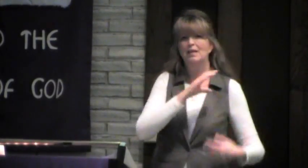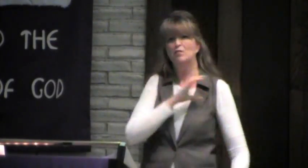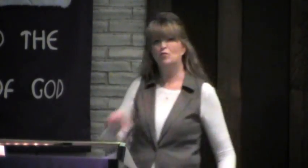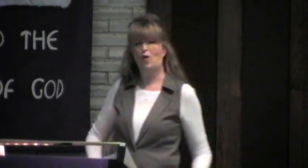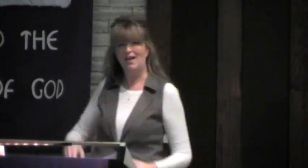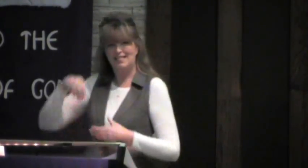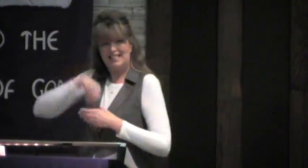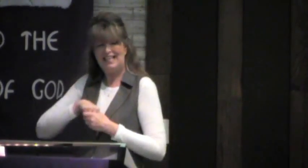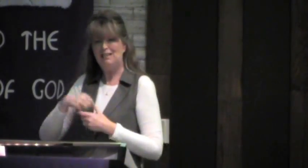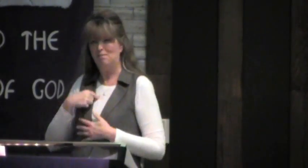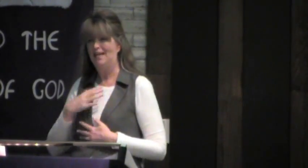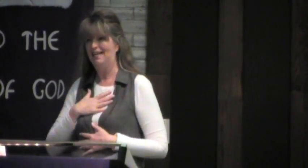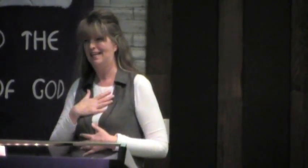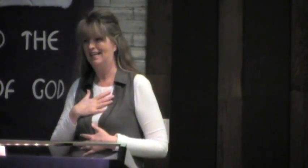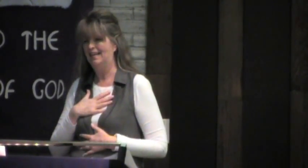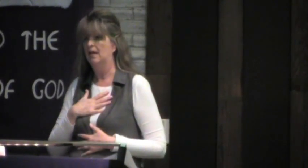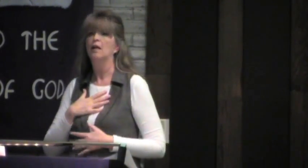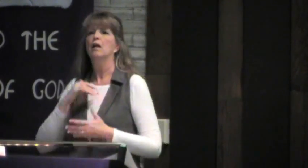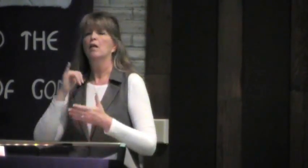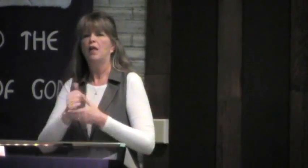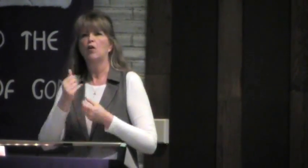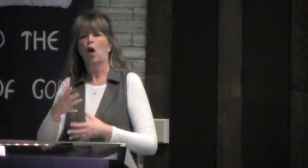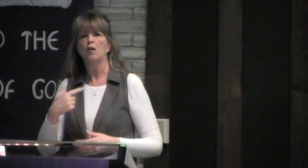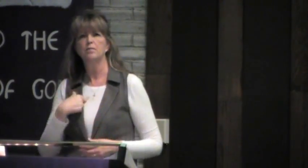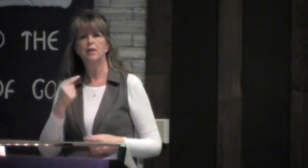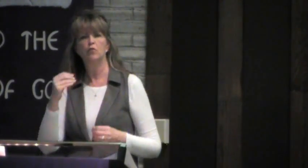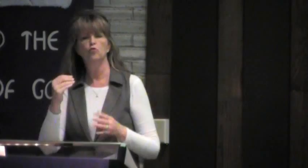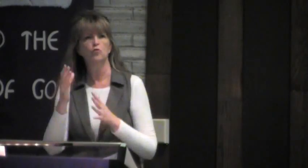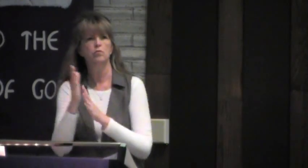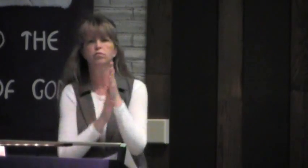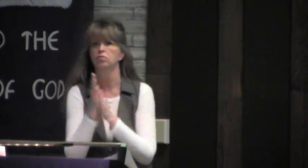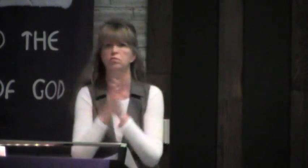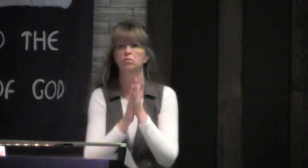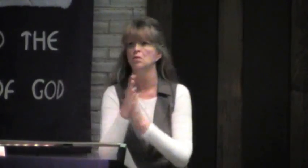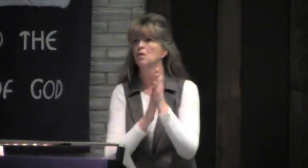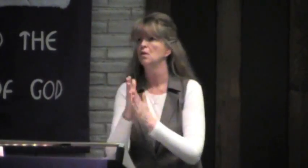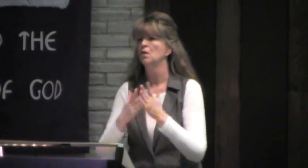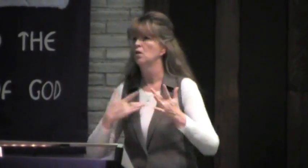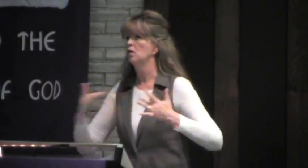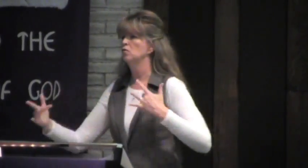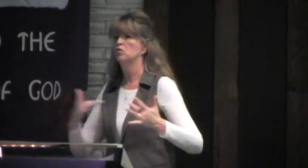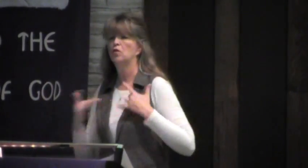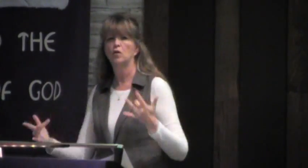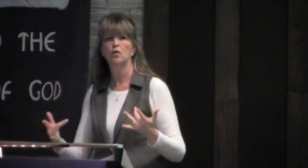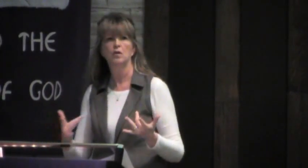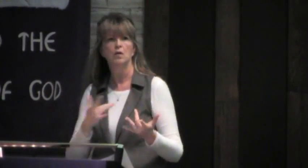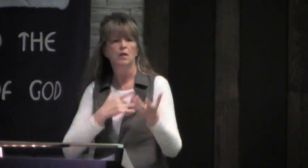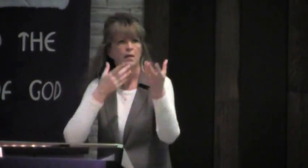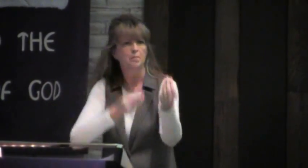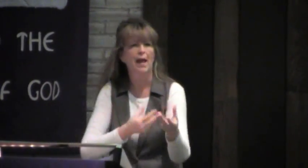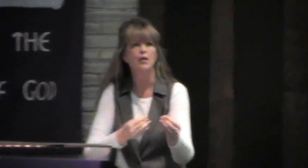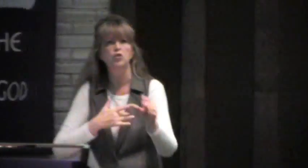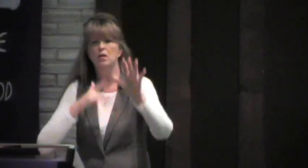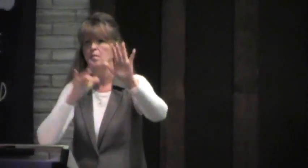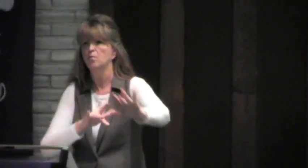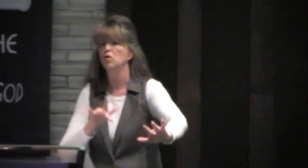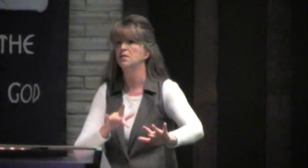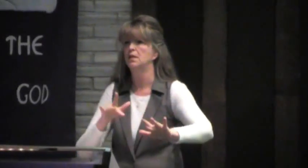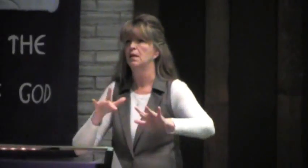wasn't me that created something new. It was Christ in me. And that gave me my compassion, my concern.